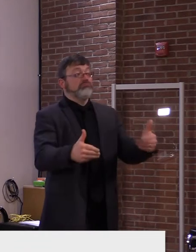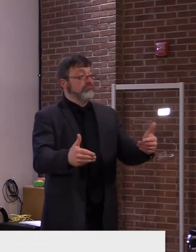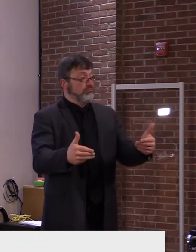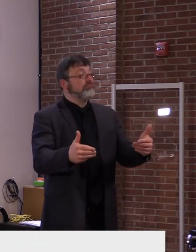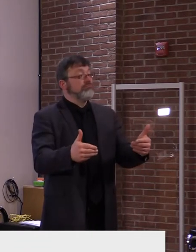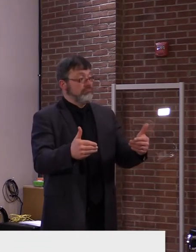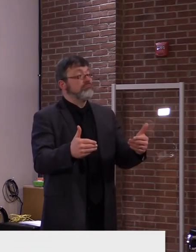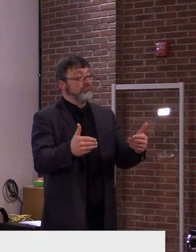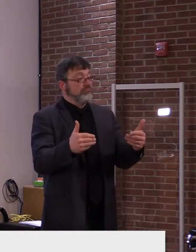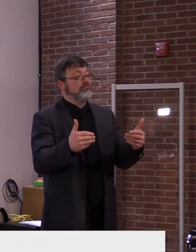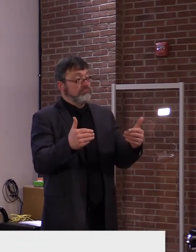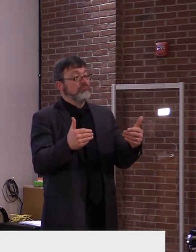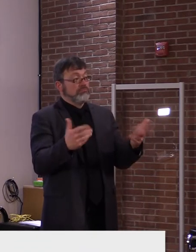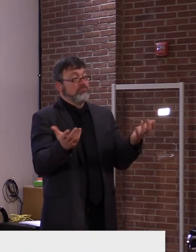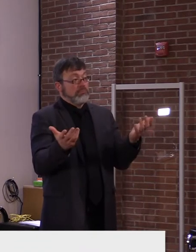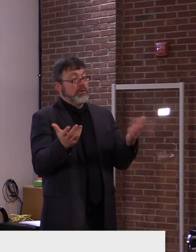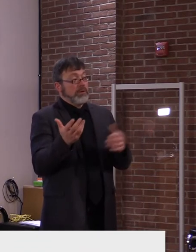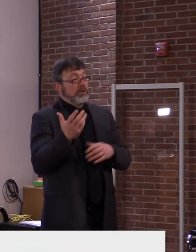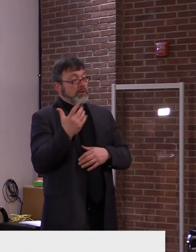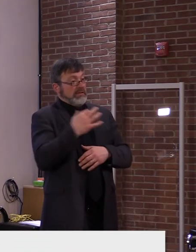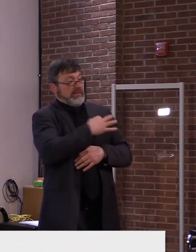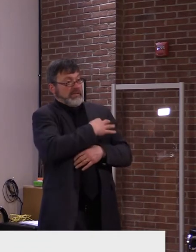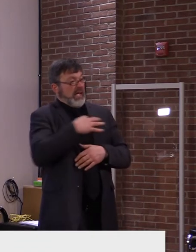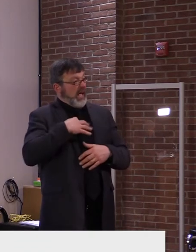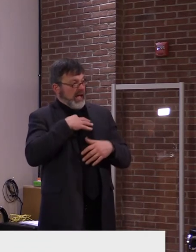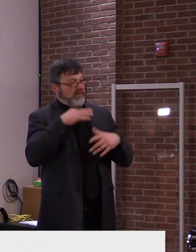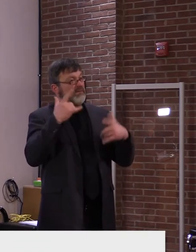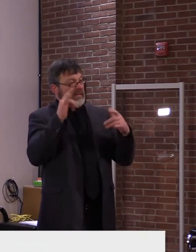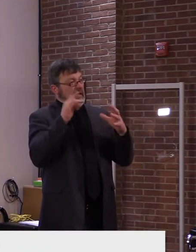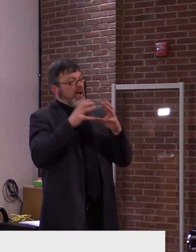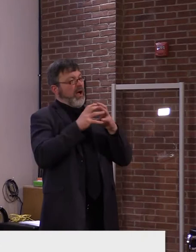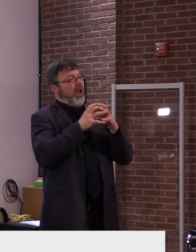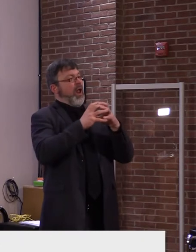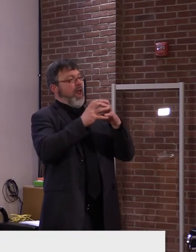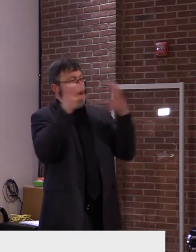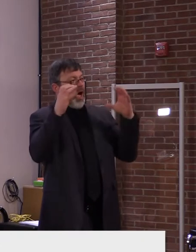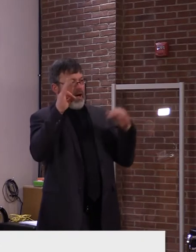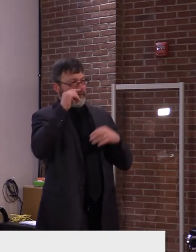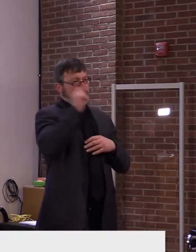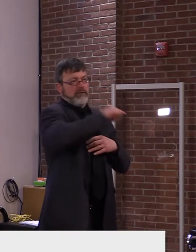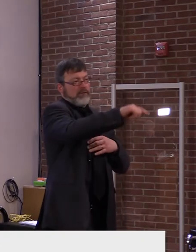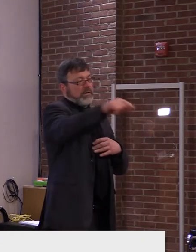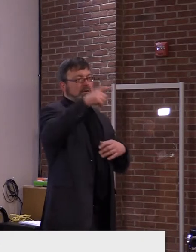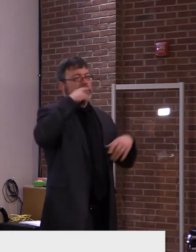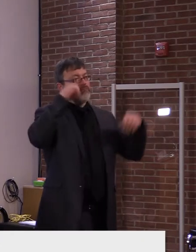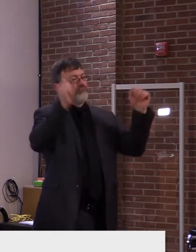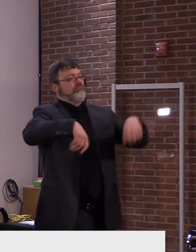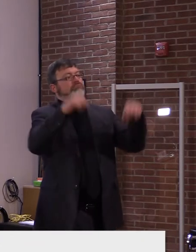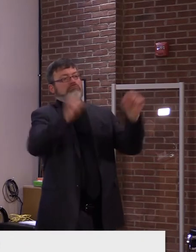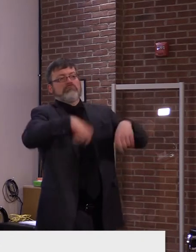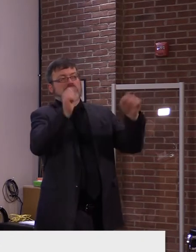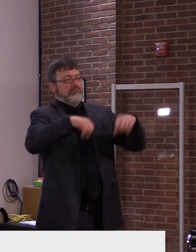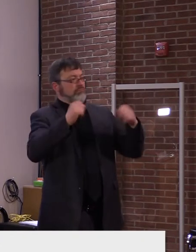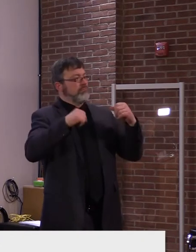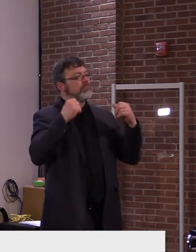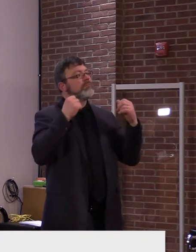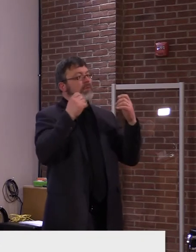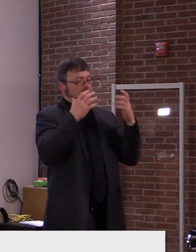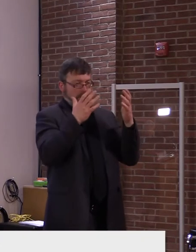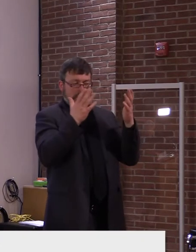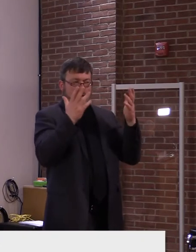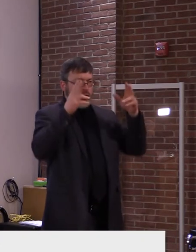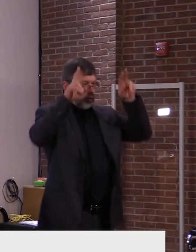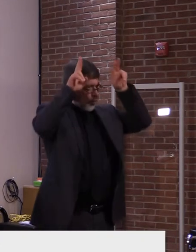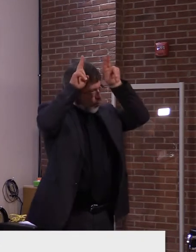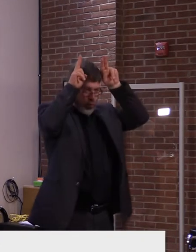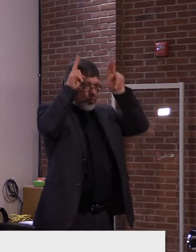said, we've had tremendous, uh, uptake on, uh, on the vaccination and, and I think it